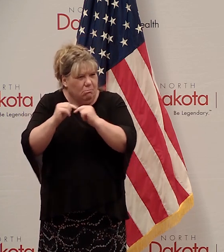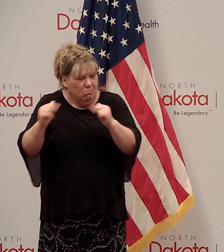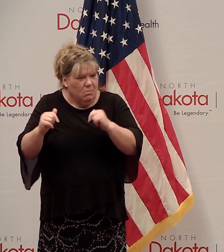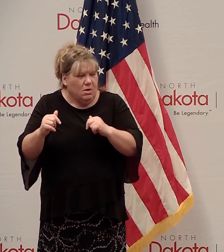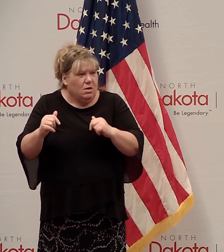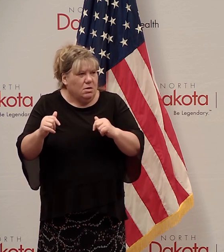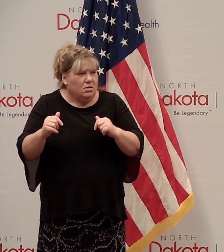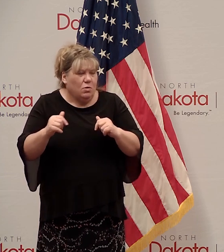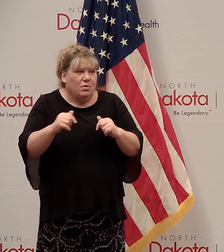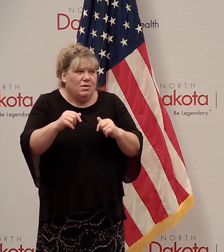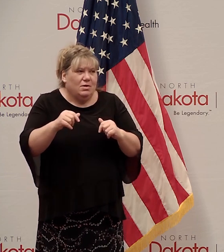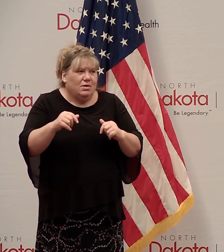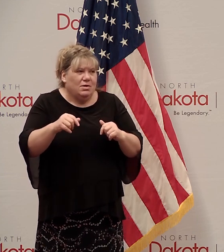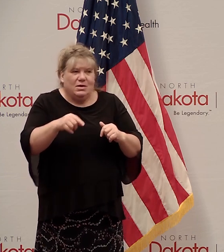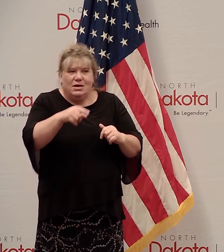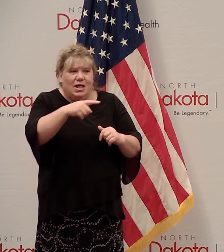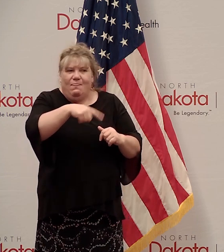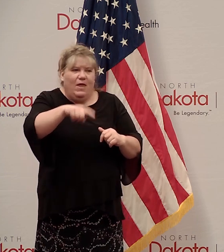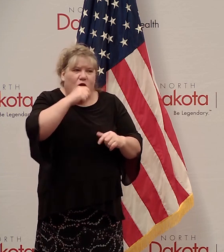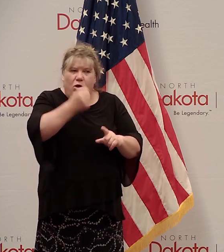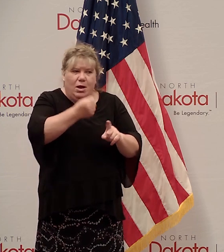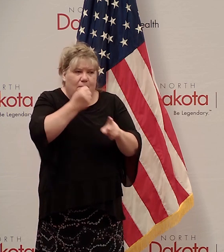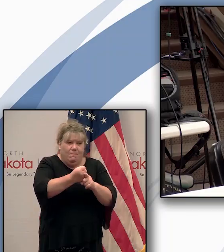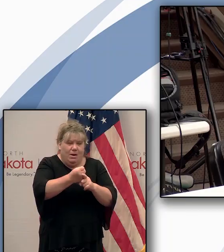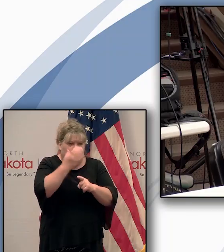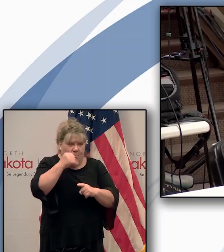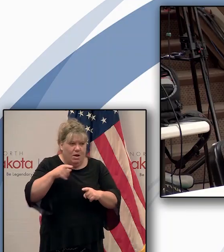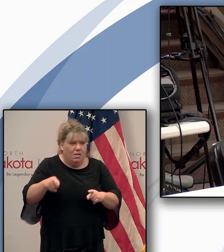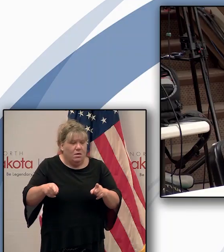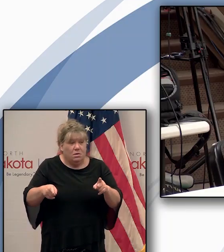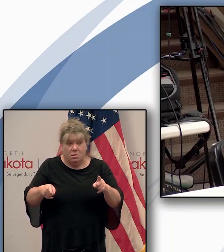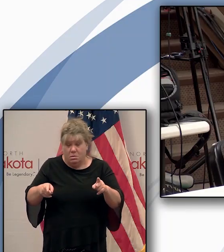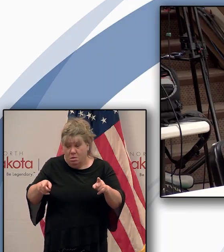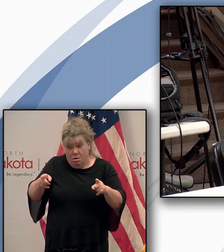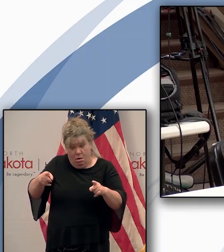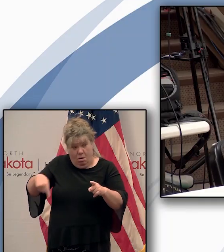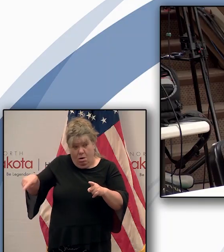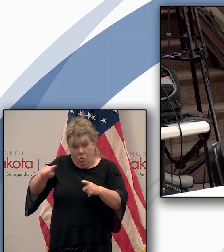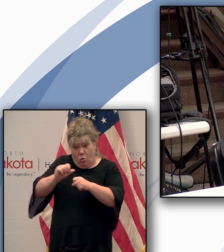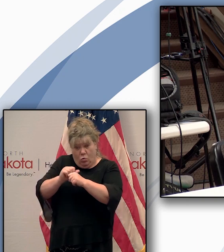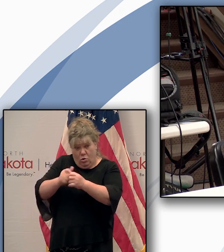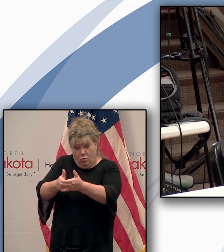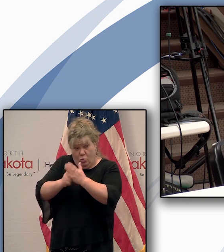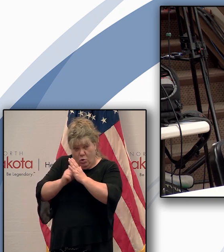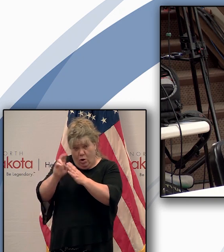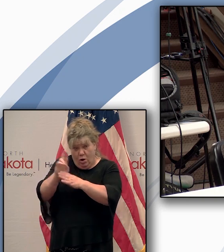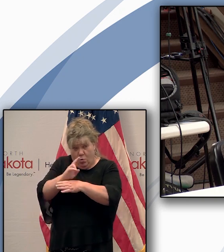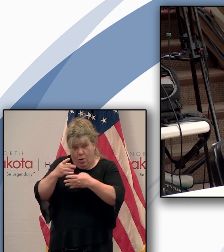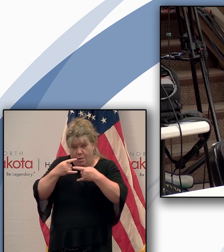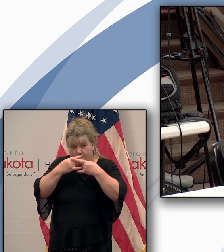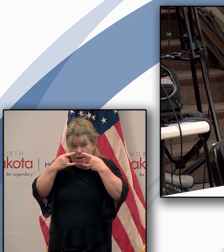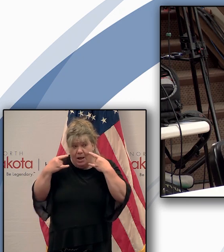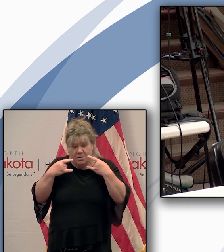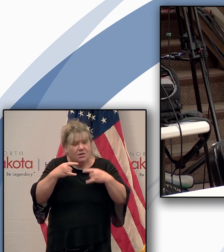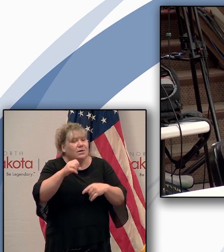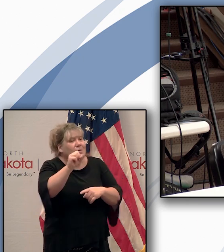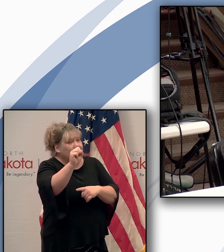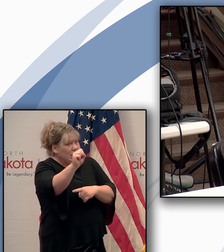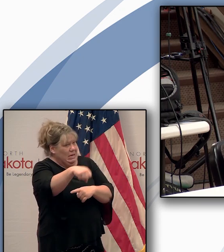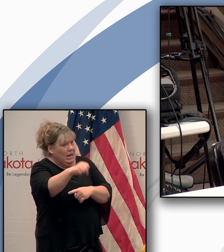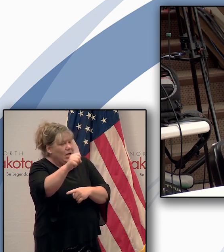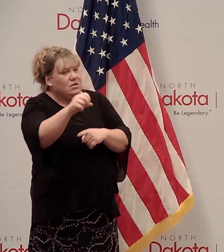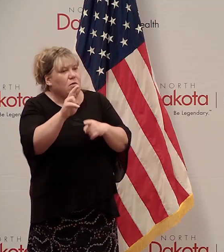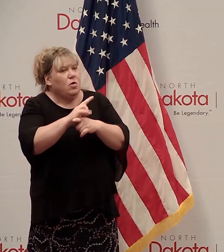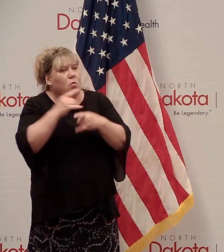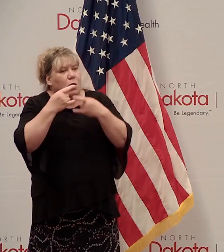of things. So that, they are not impacted by this. Required to wear a mask or? Yes. So they're